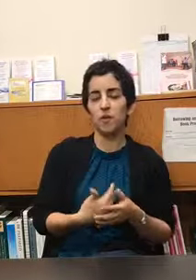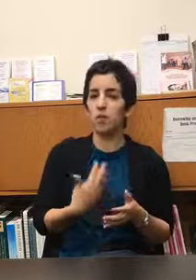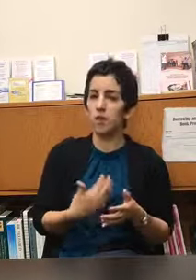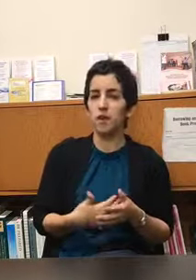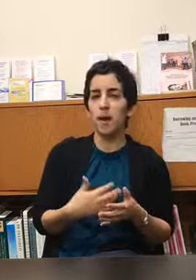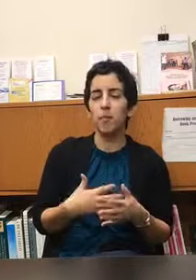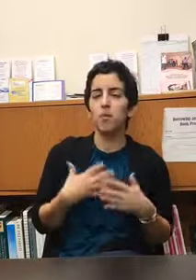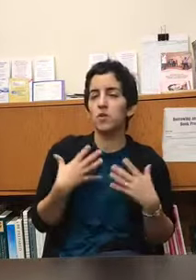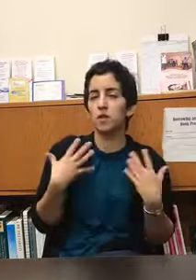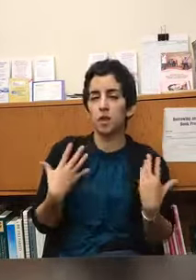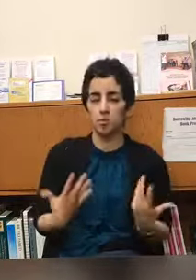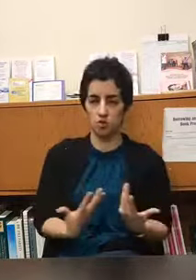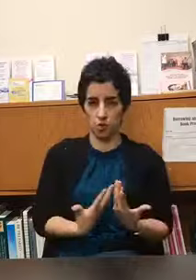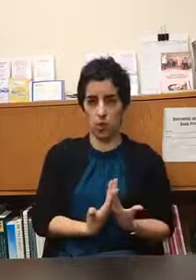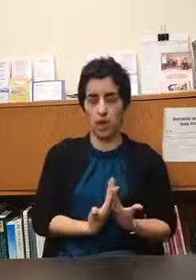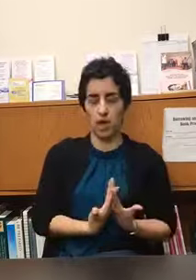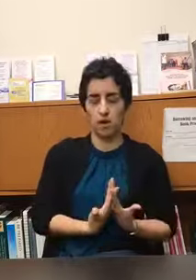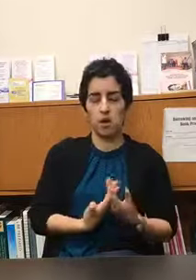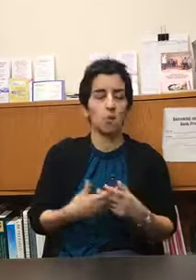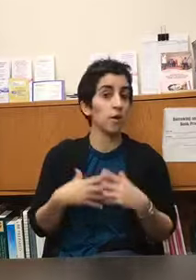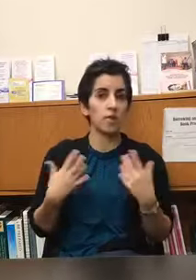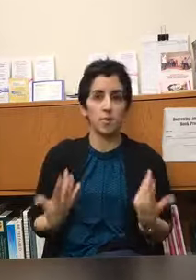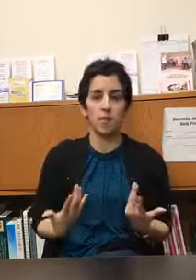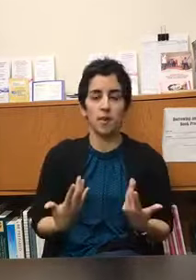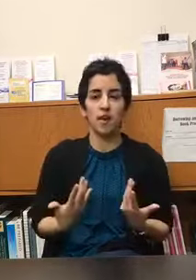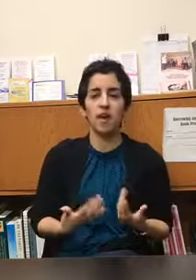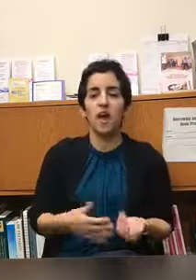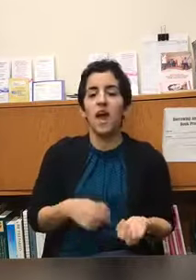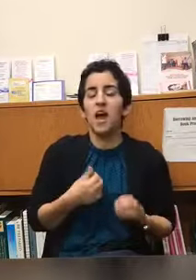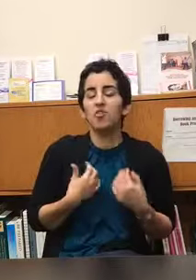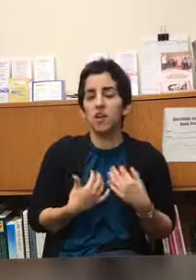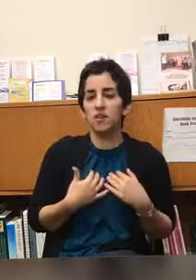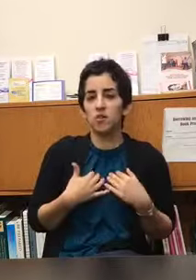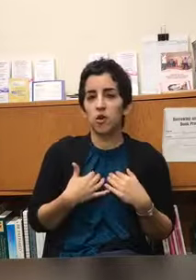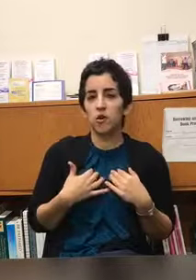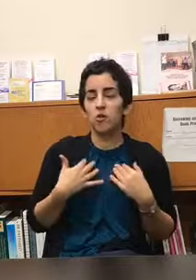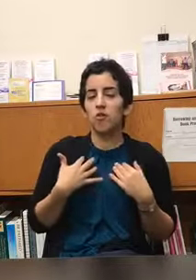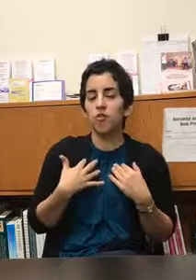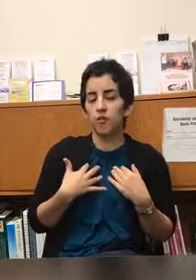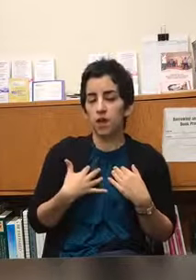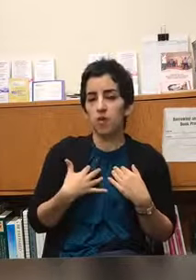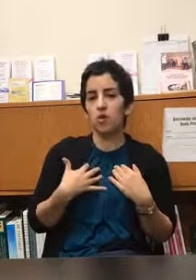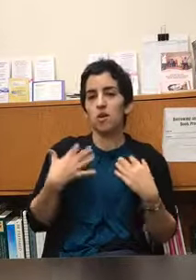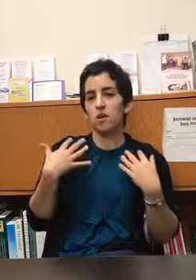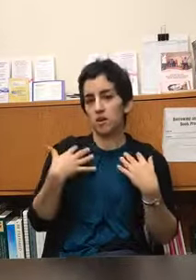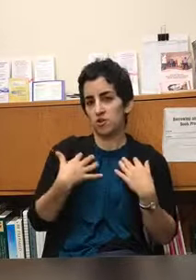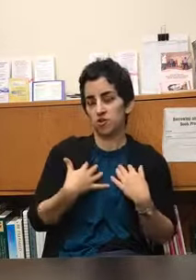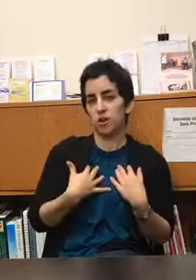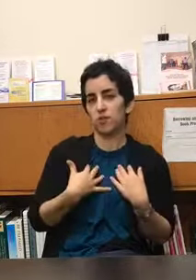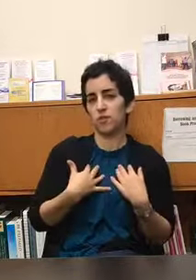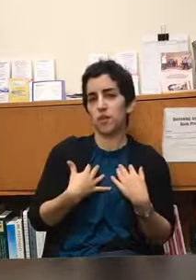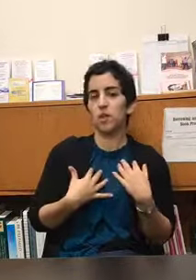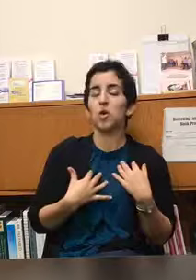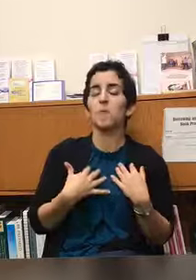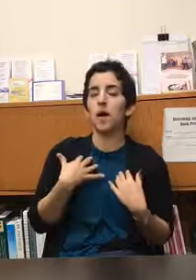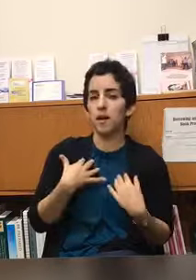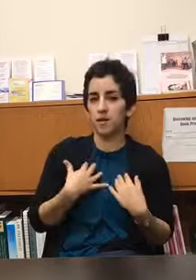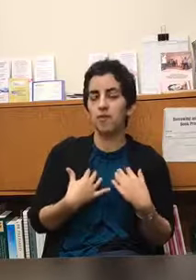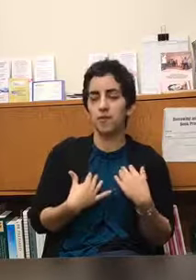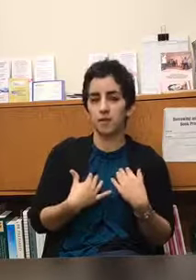if you think about music that you enjoy whatever that might be chances are you feel a shift in your body physically